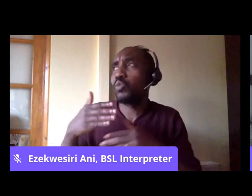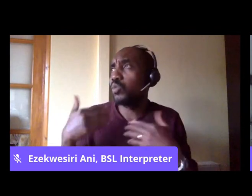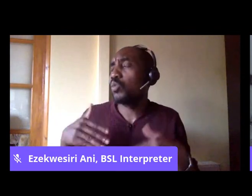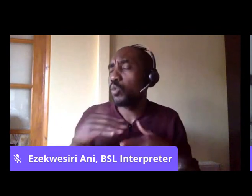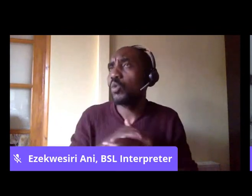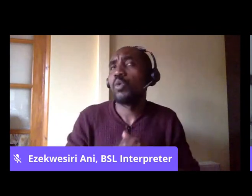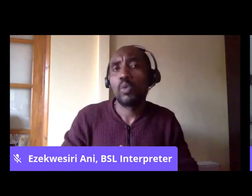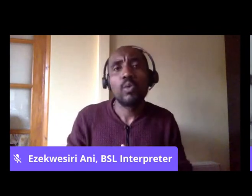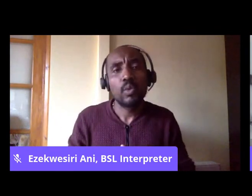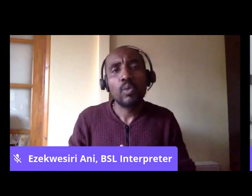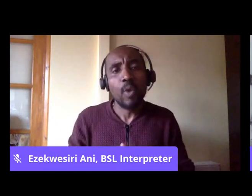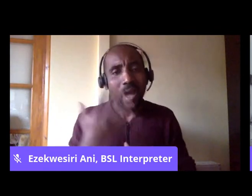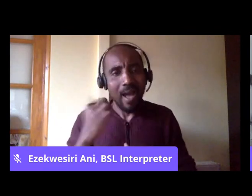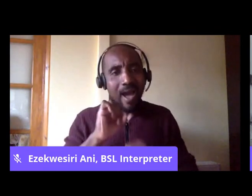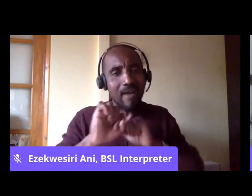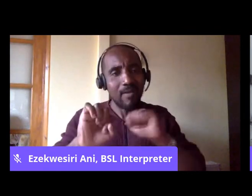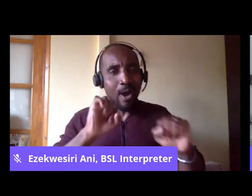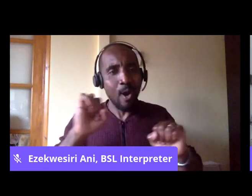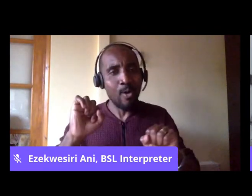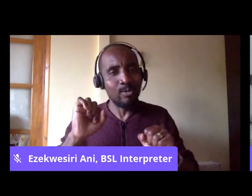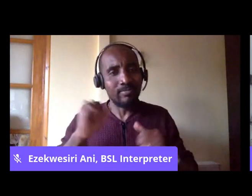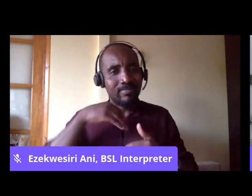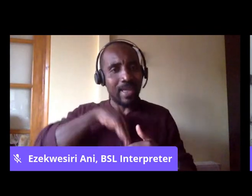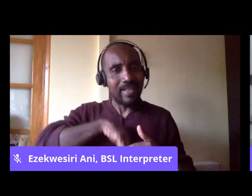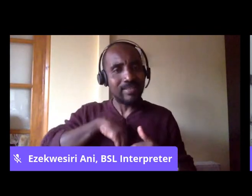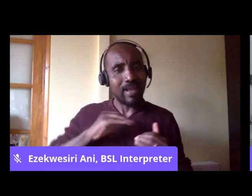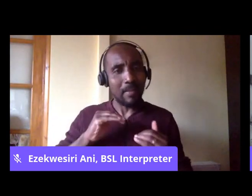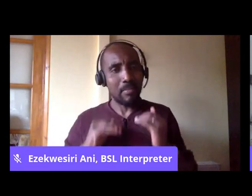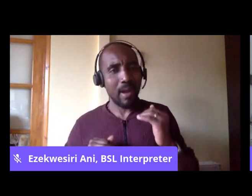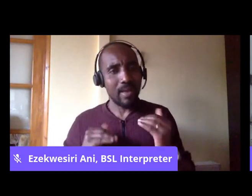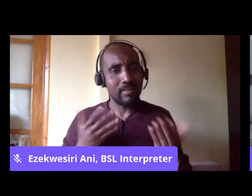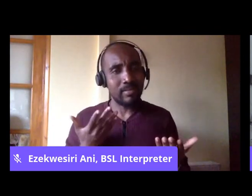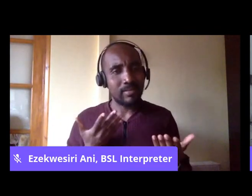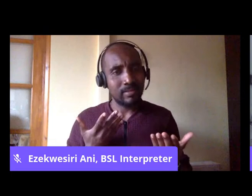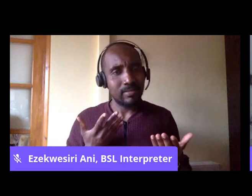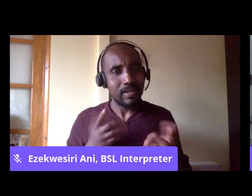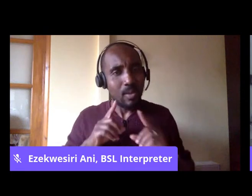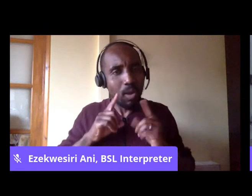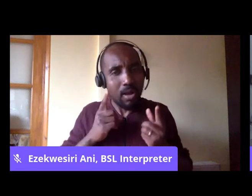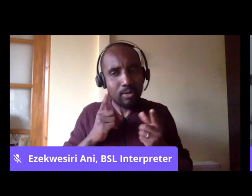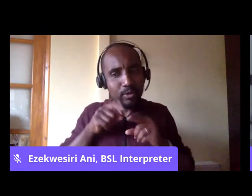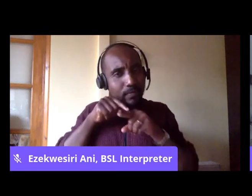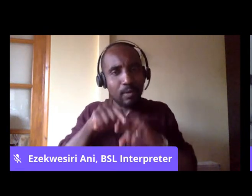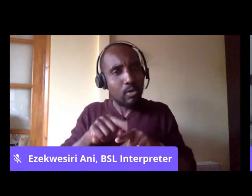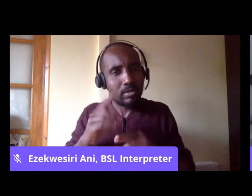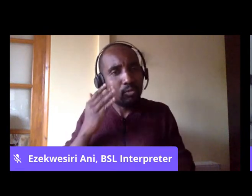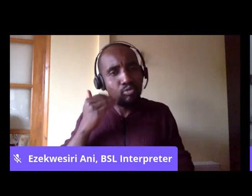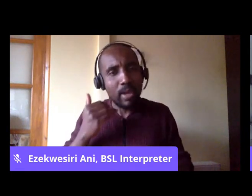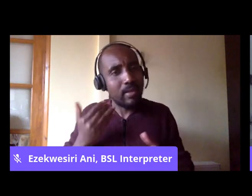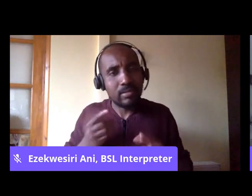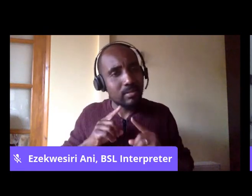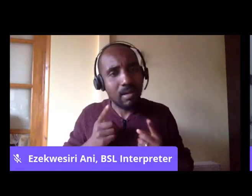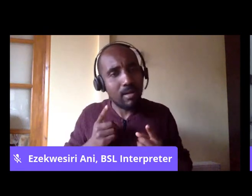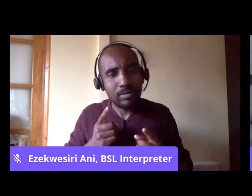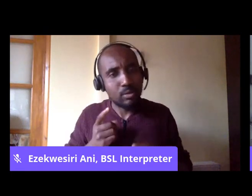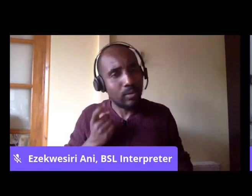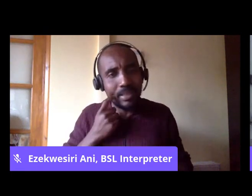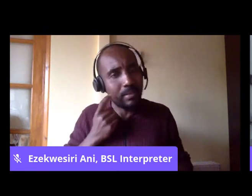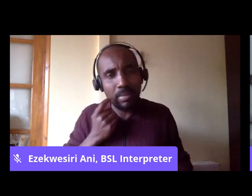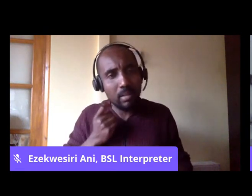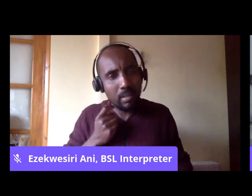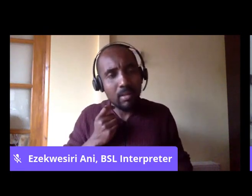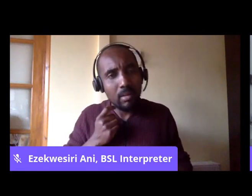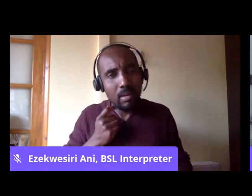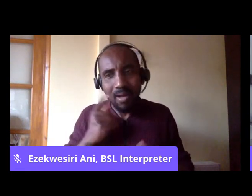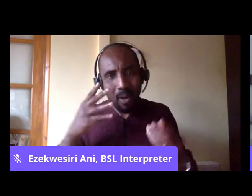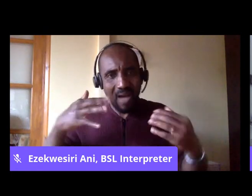are all sorts of dynamics and we can't just divide things on straight racial grounds because things are so fluid, so